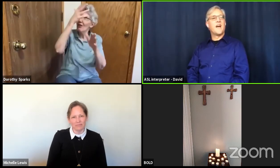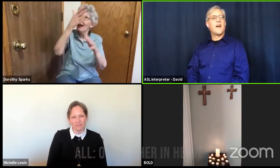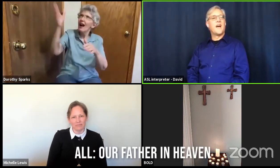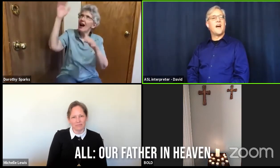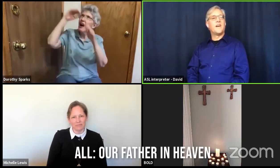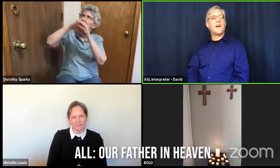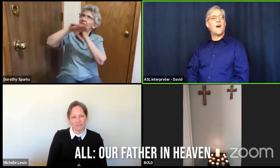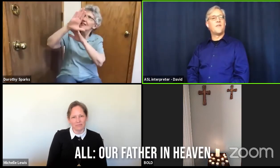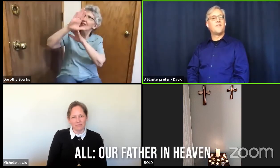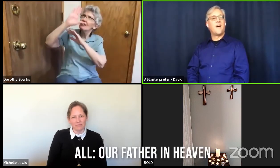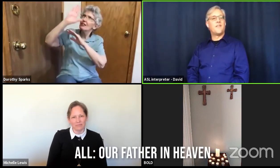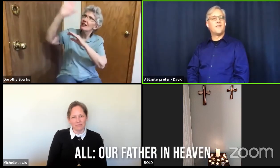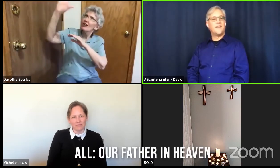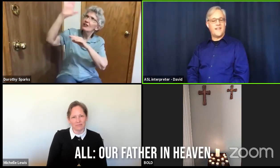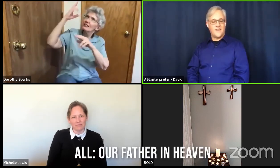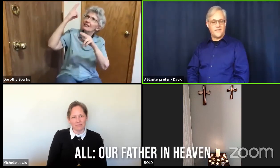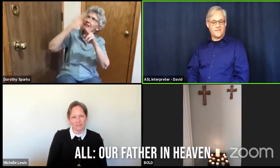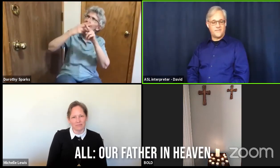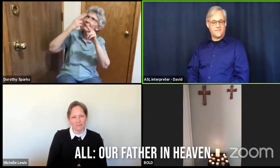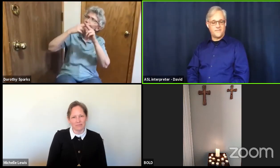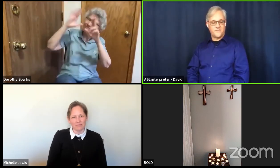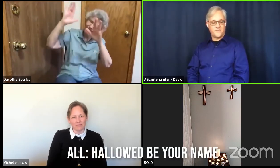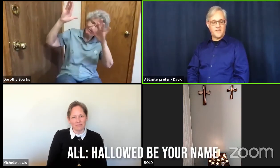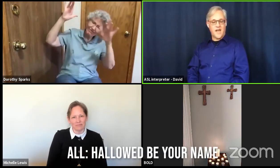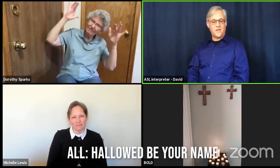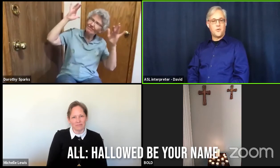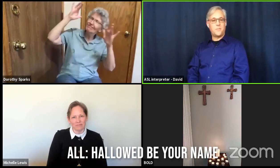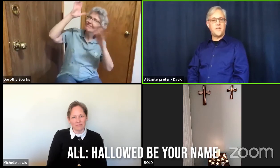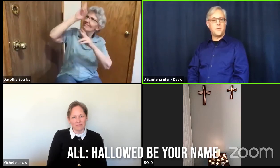our father in heaven hallowed be your name